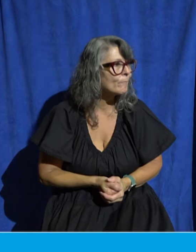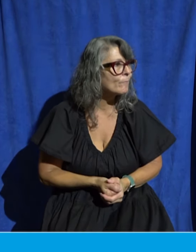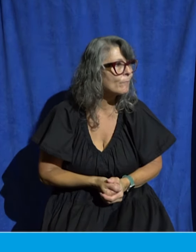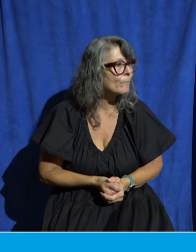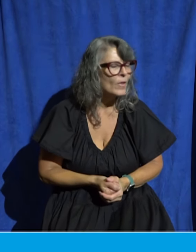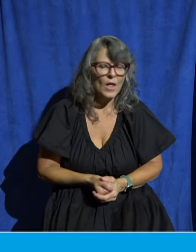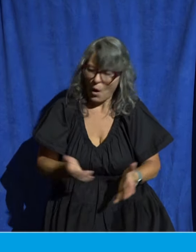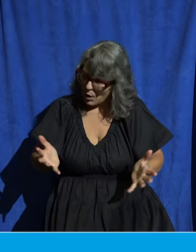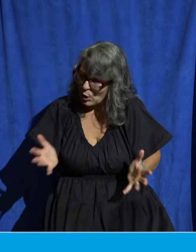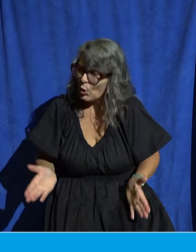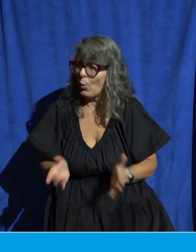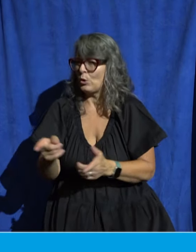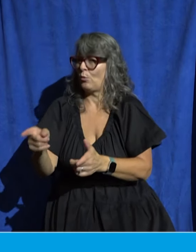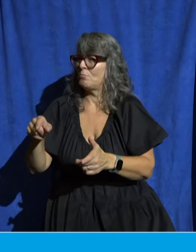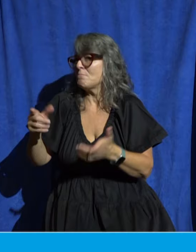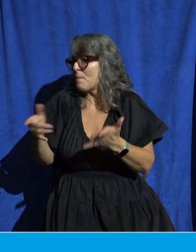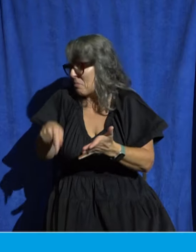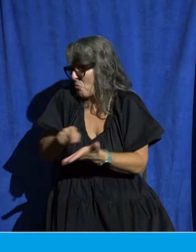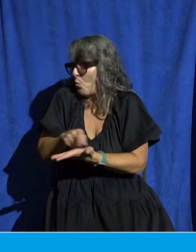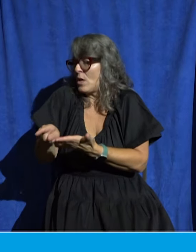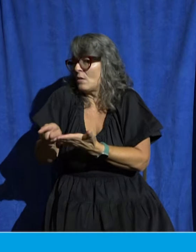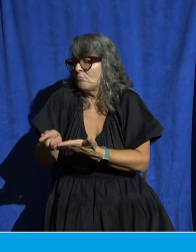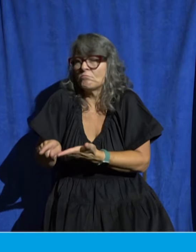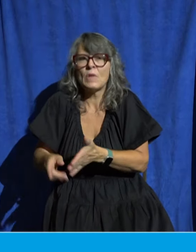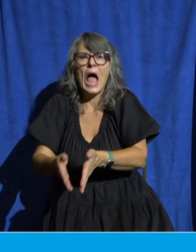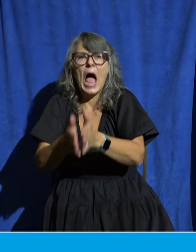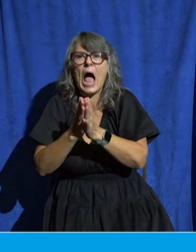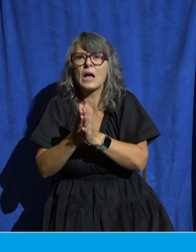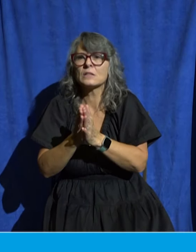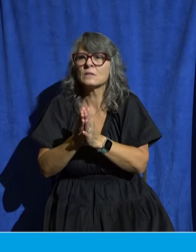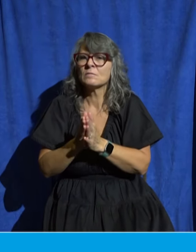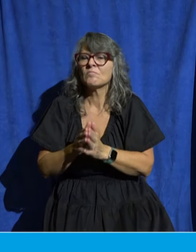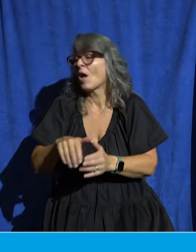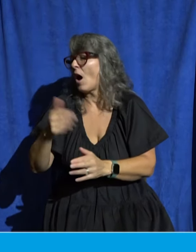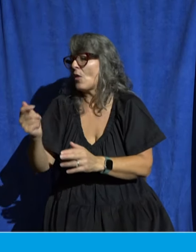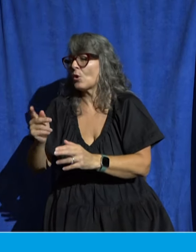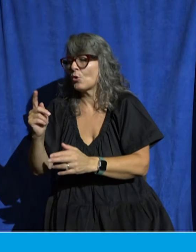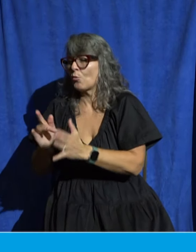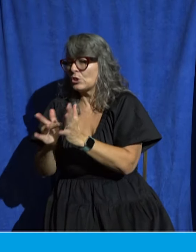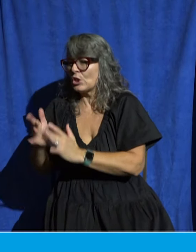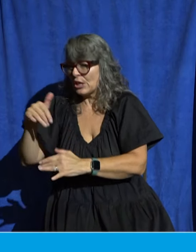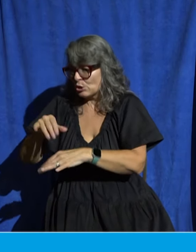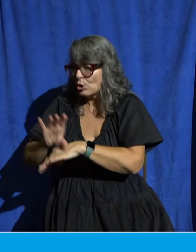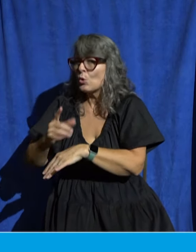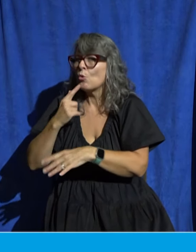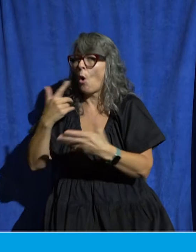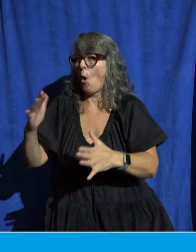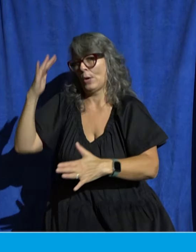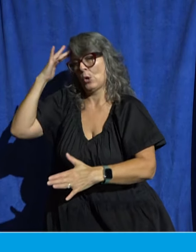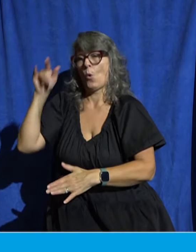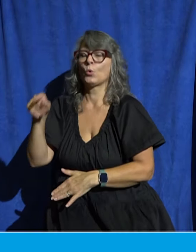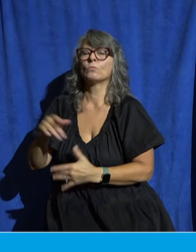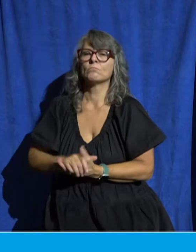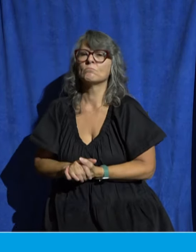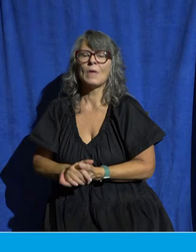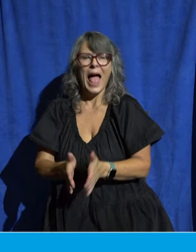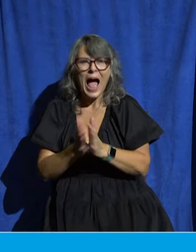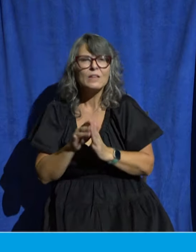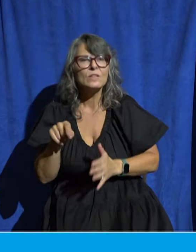this week ask the believers in the church who know you best this question where do you see the